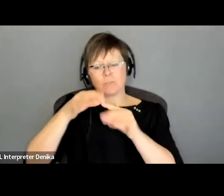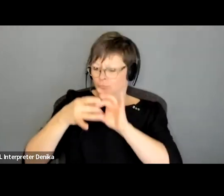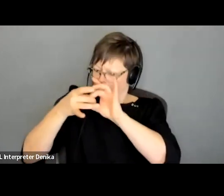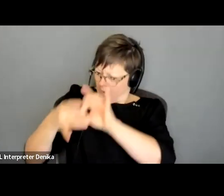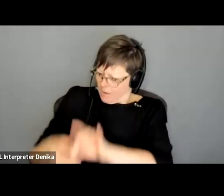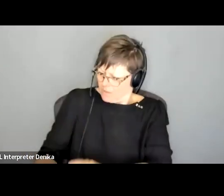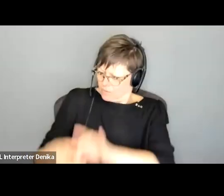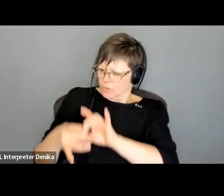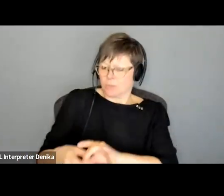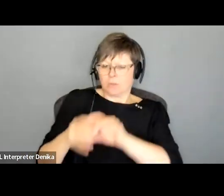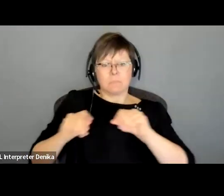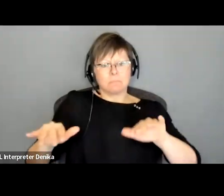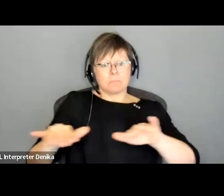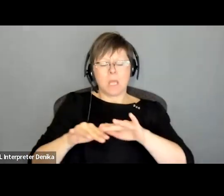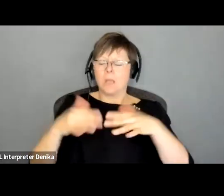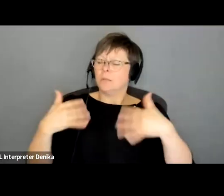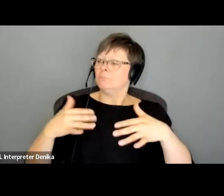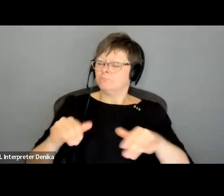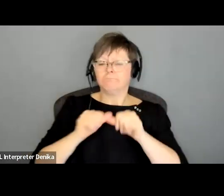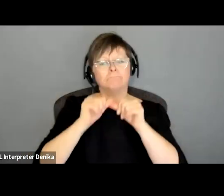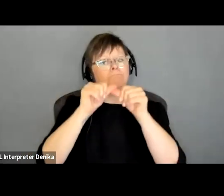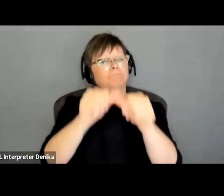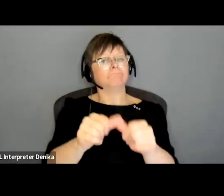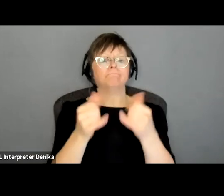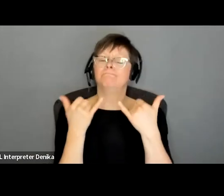which is ongoing to this day